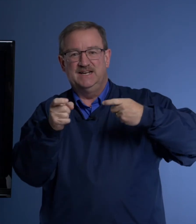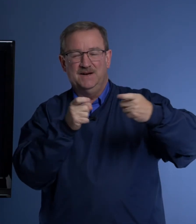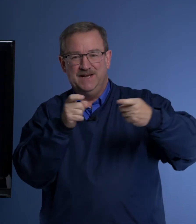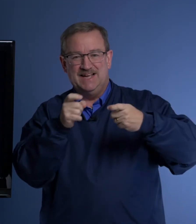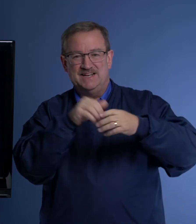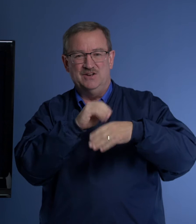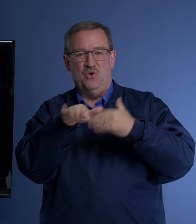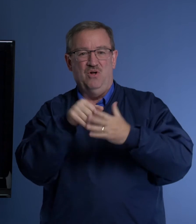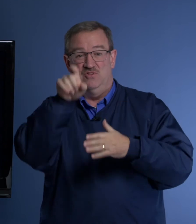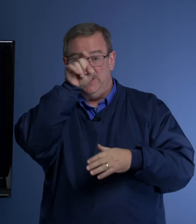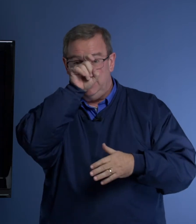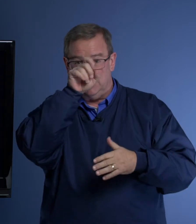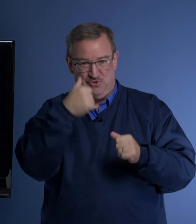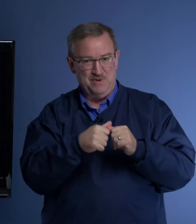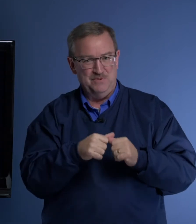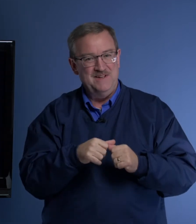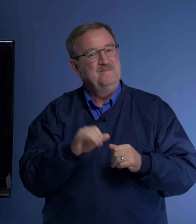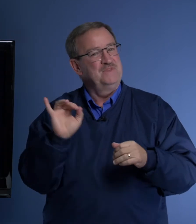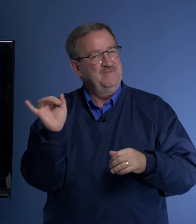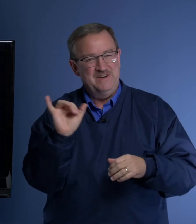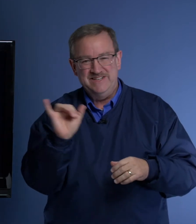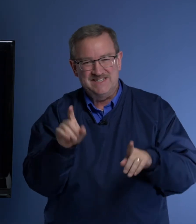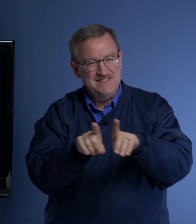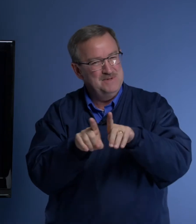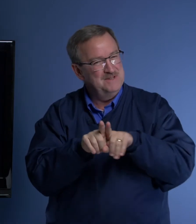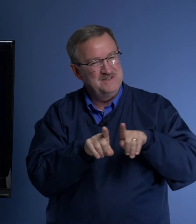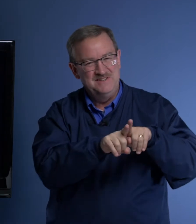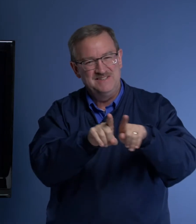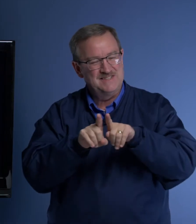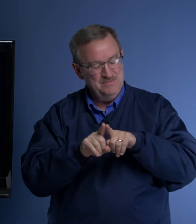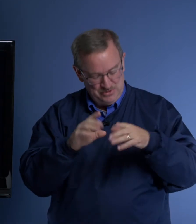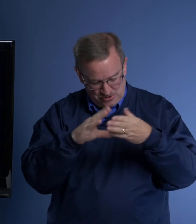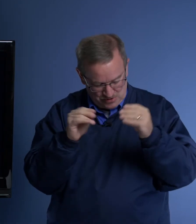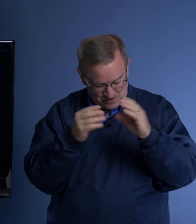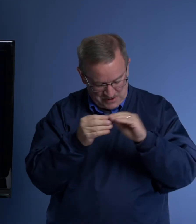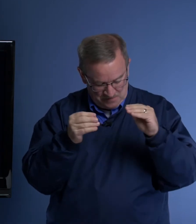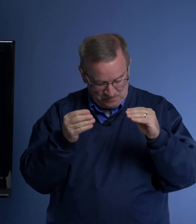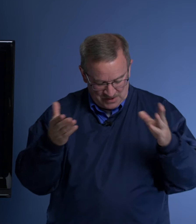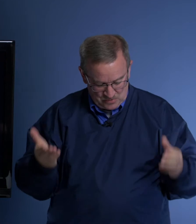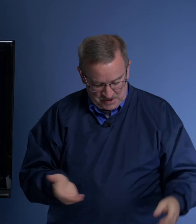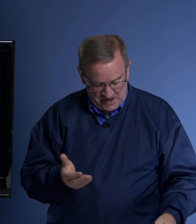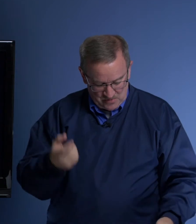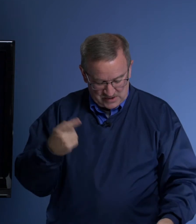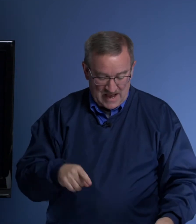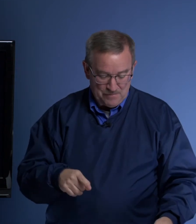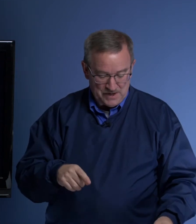command in all of Egypt. Do you remember a very similar, similar story with here? What's happening